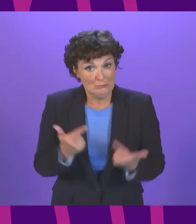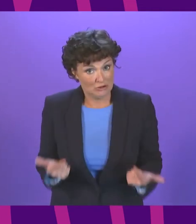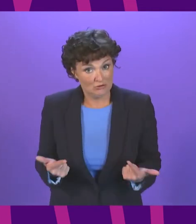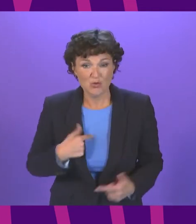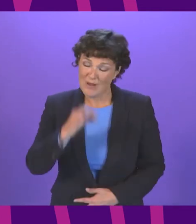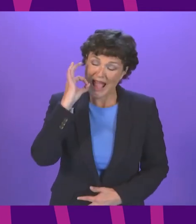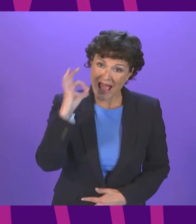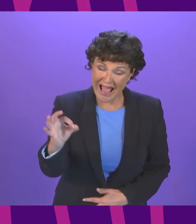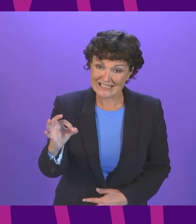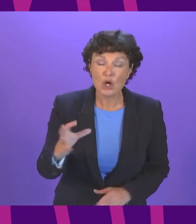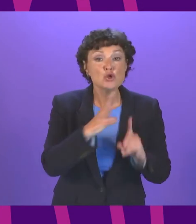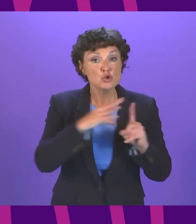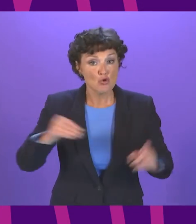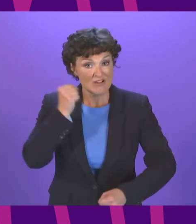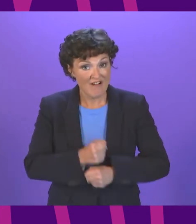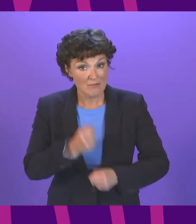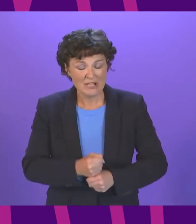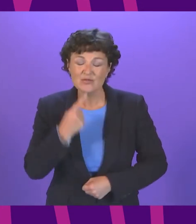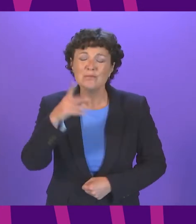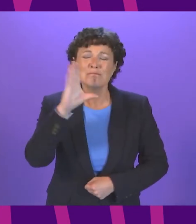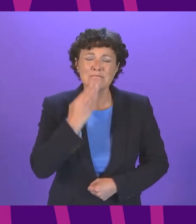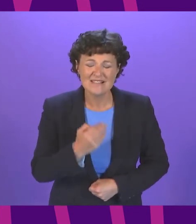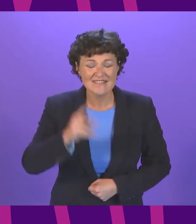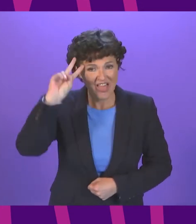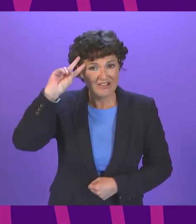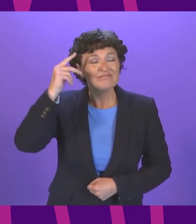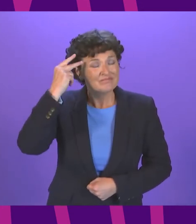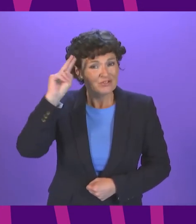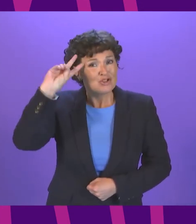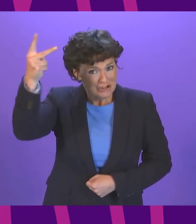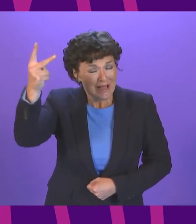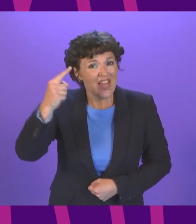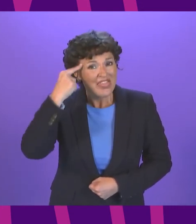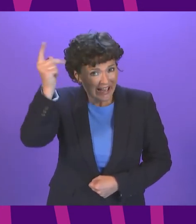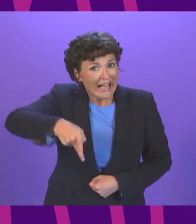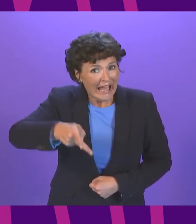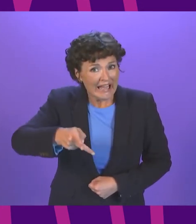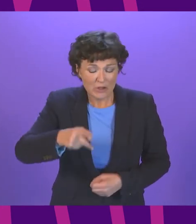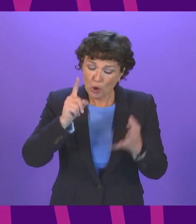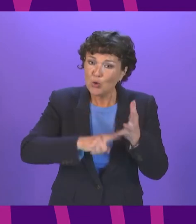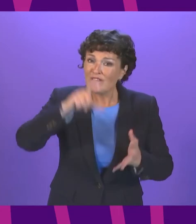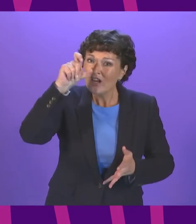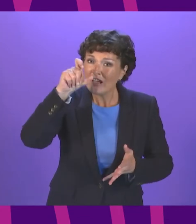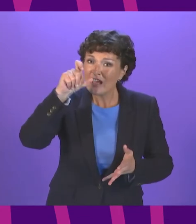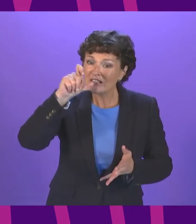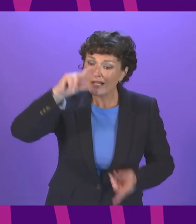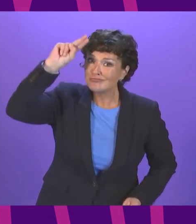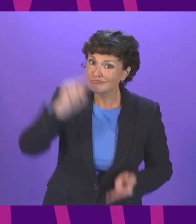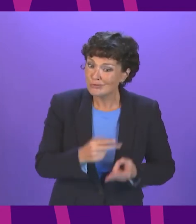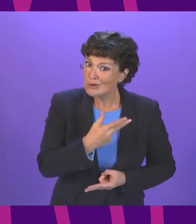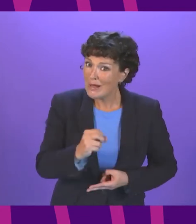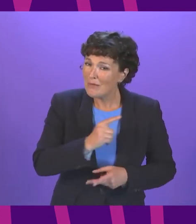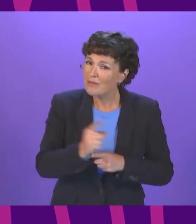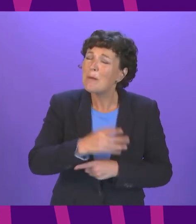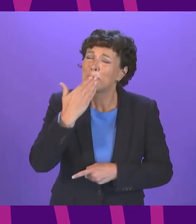government to think again on its plan to scrap the uplift of universal credit. But let's be clear when we set that legal target in the last